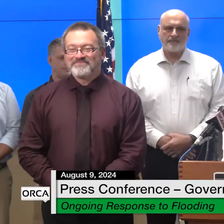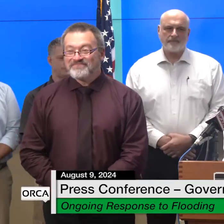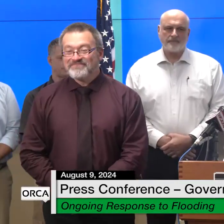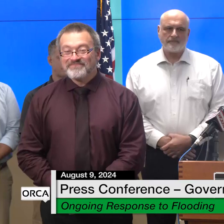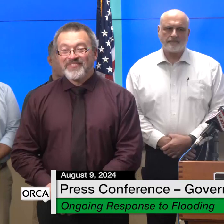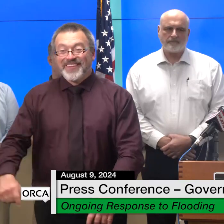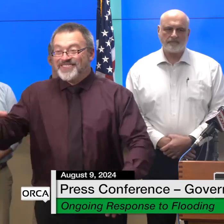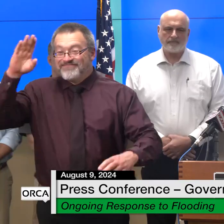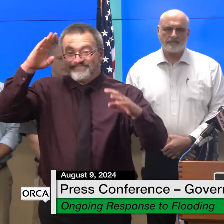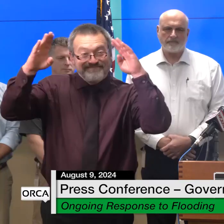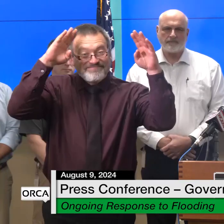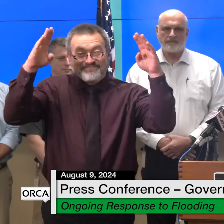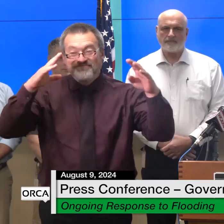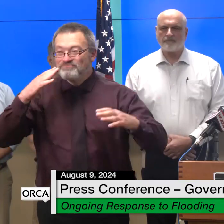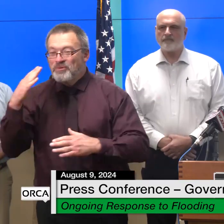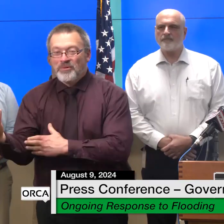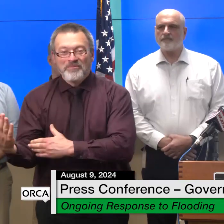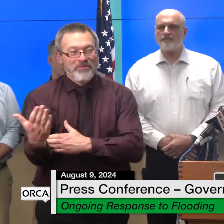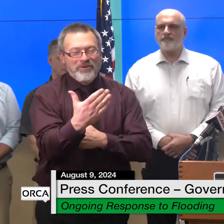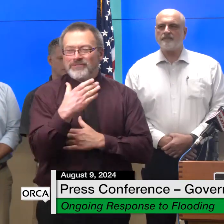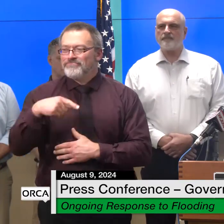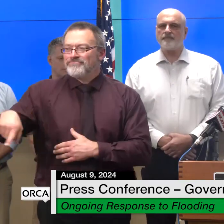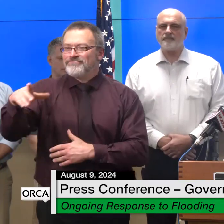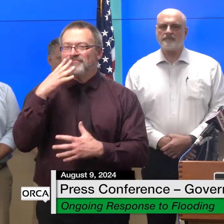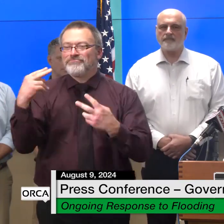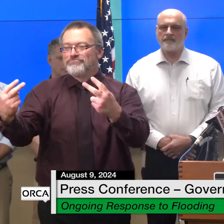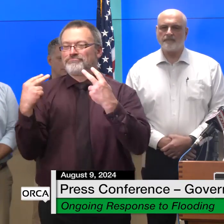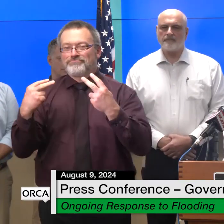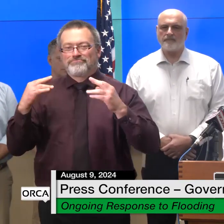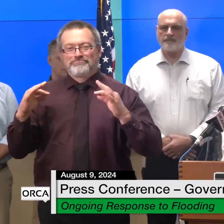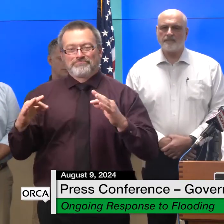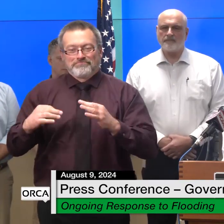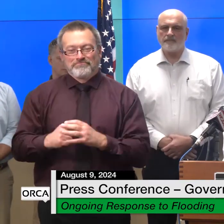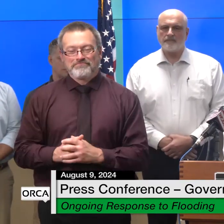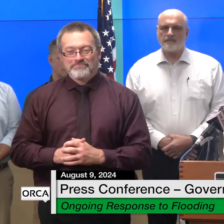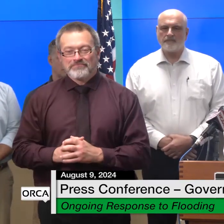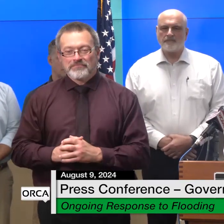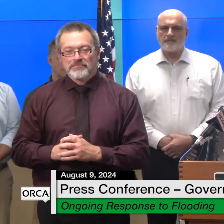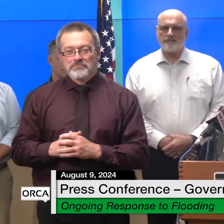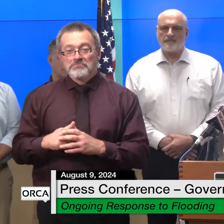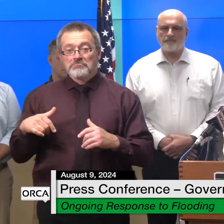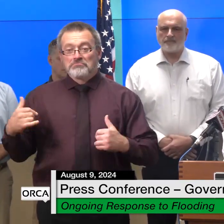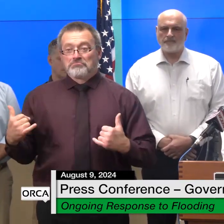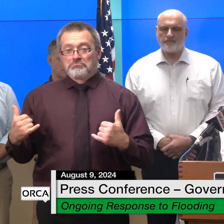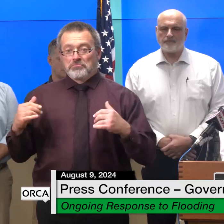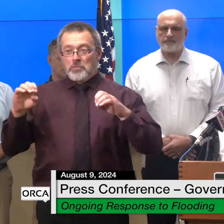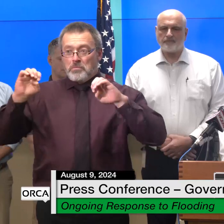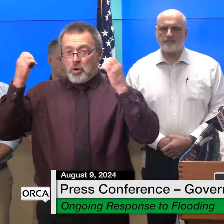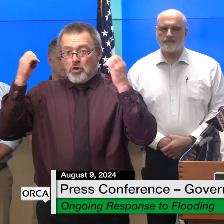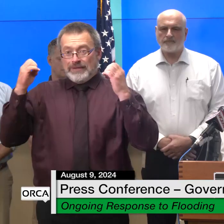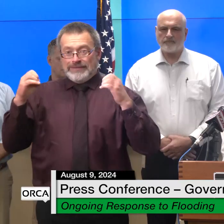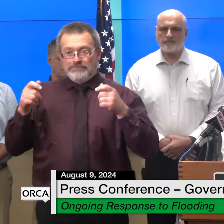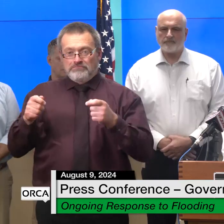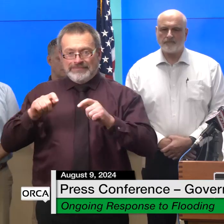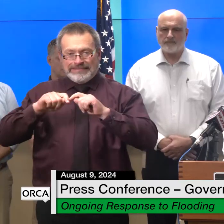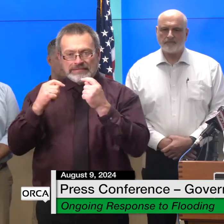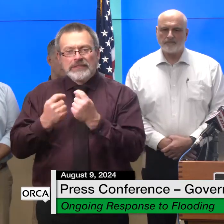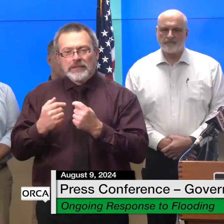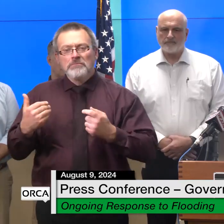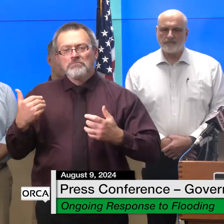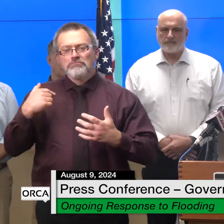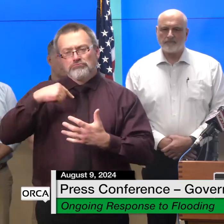good morning thanks for being here our emergency management team along with many others across the state